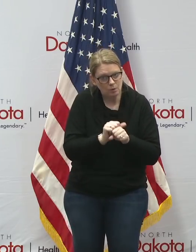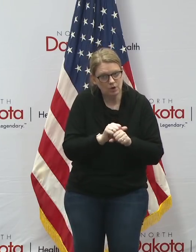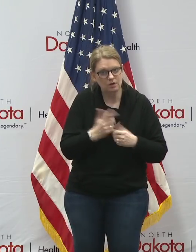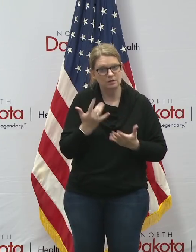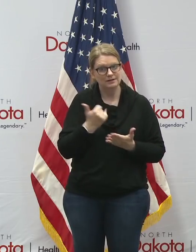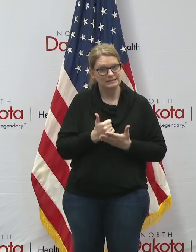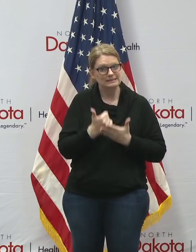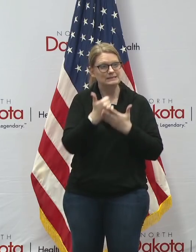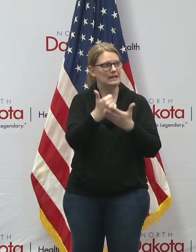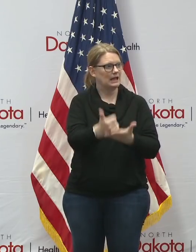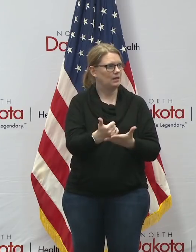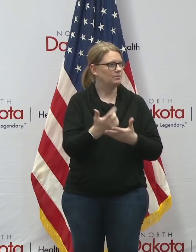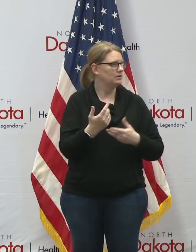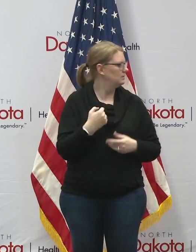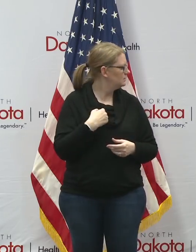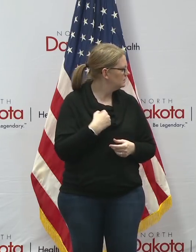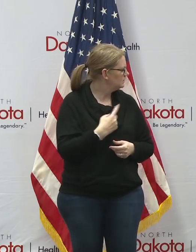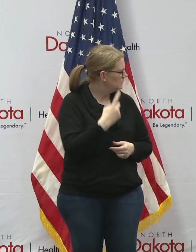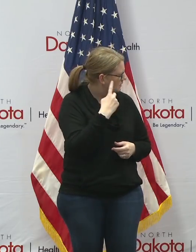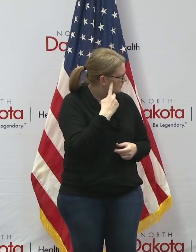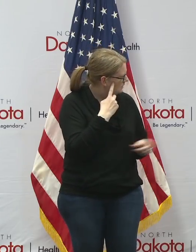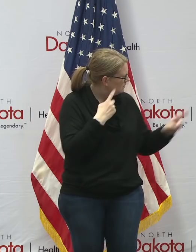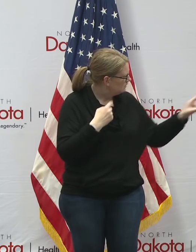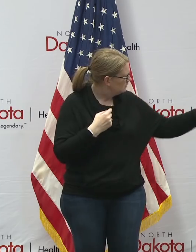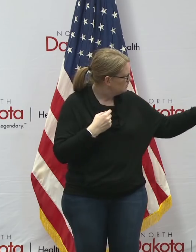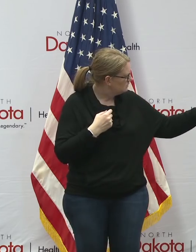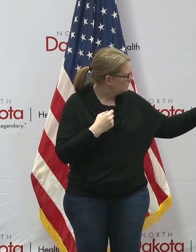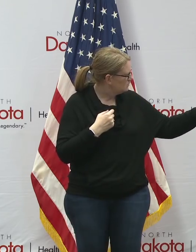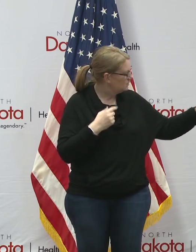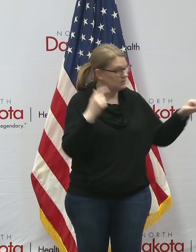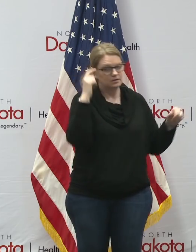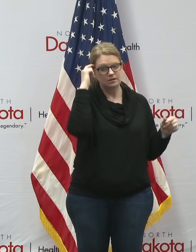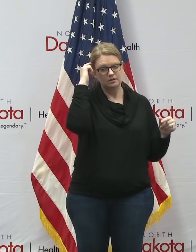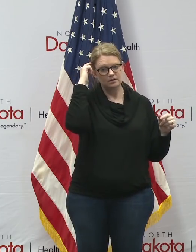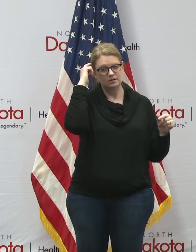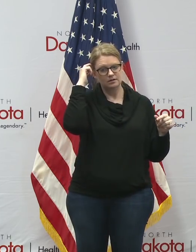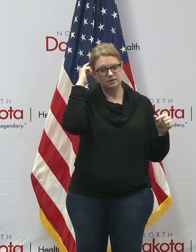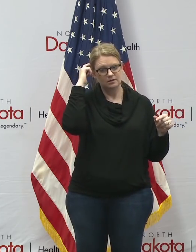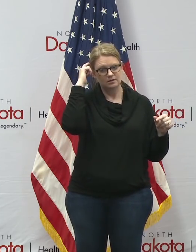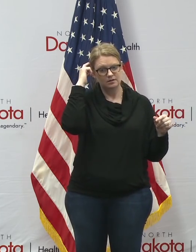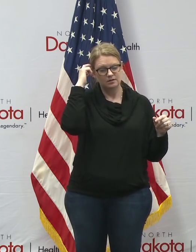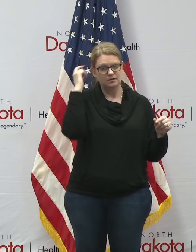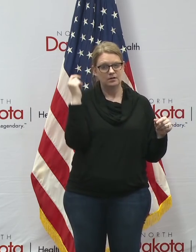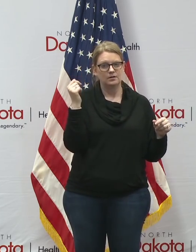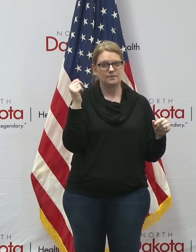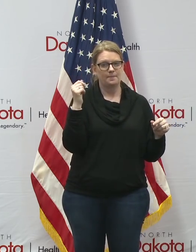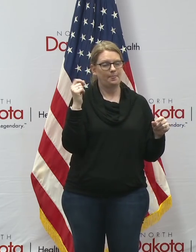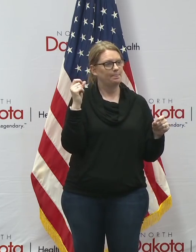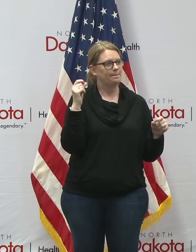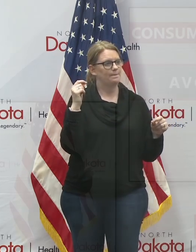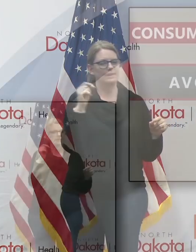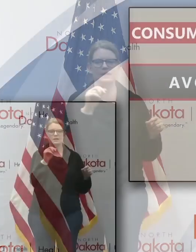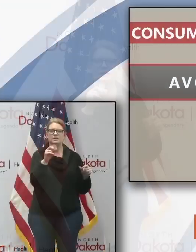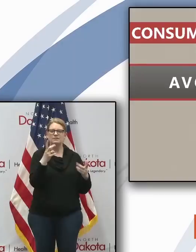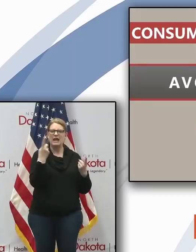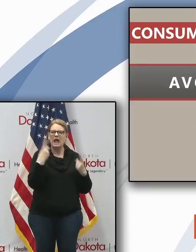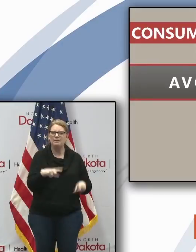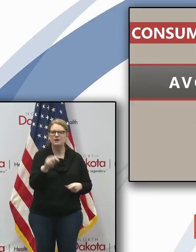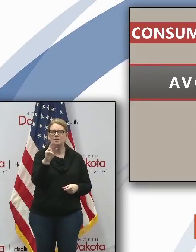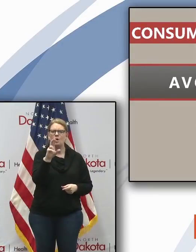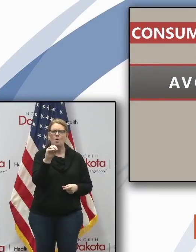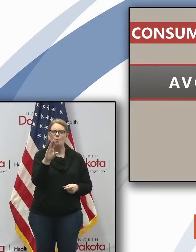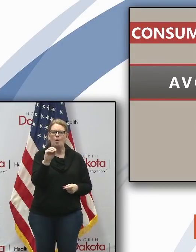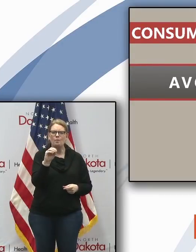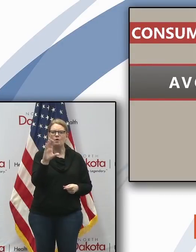help and i think here if you get a robocall or a